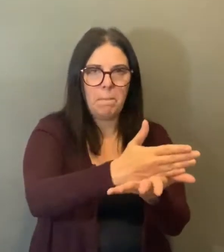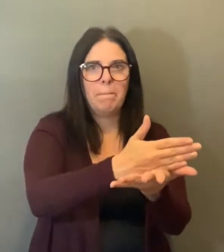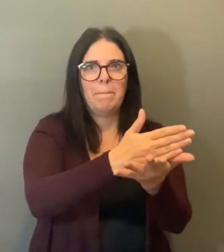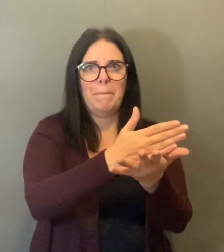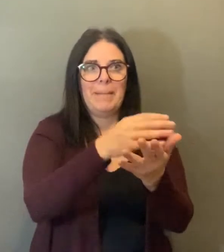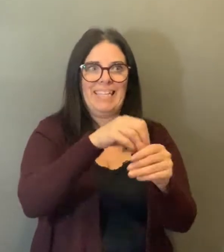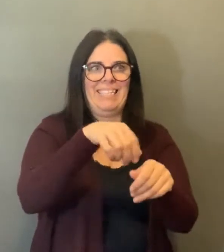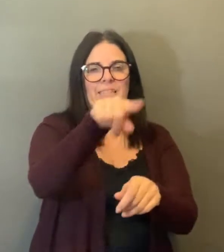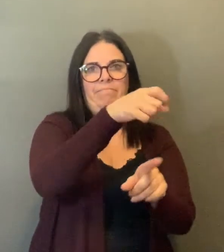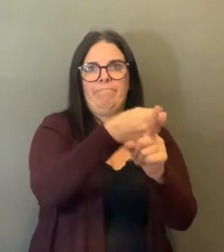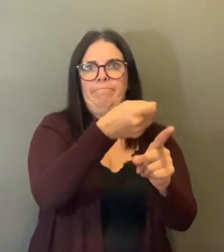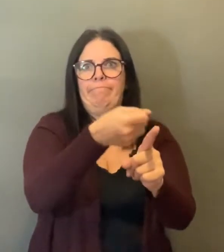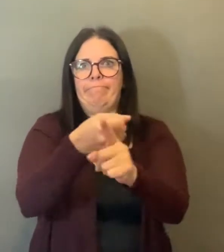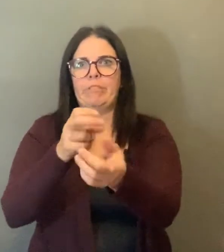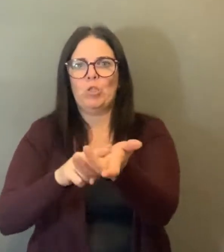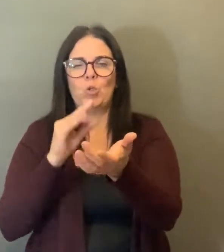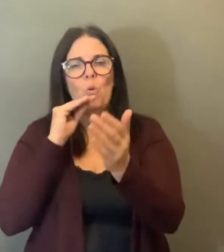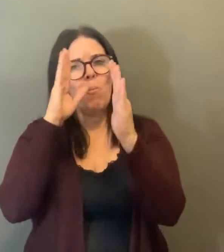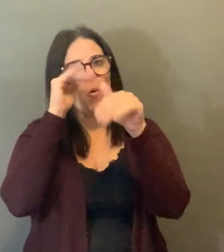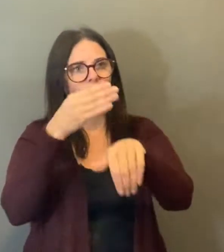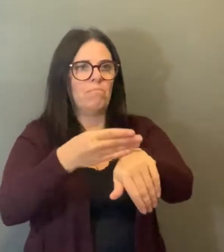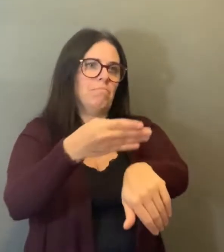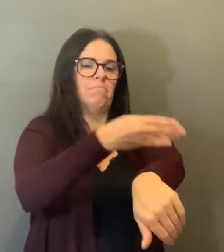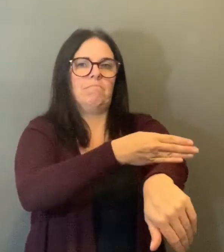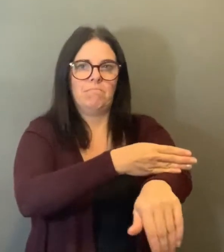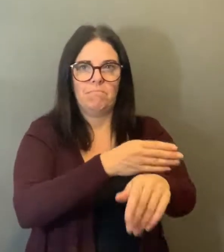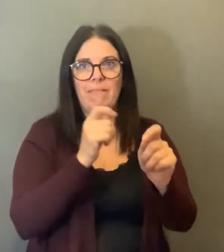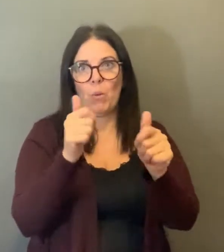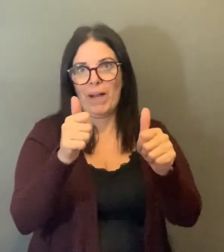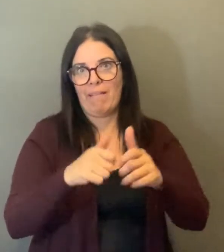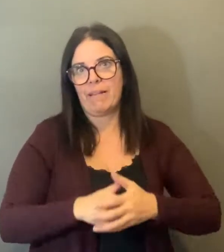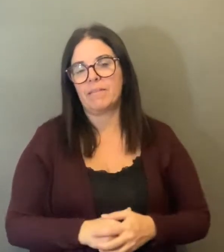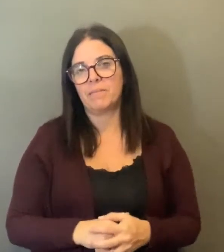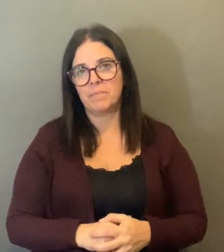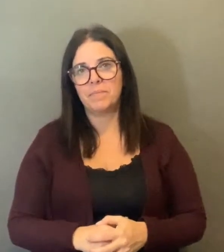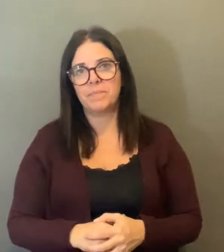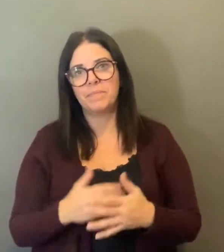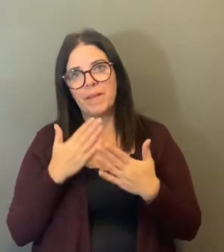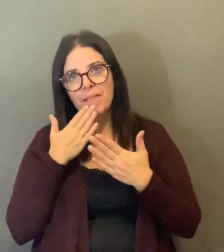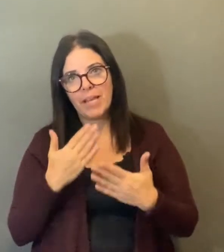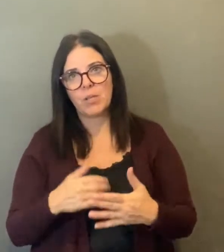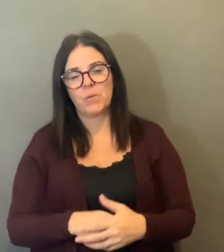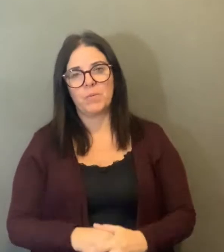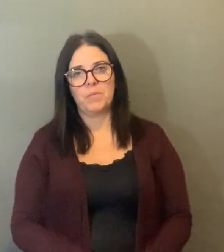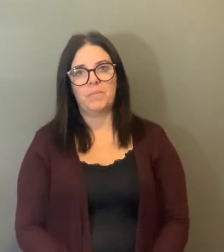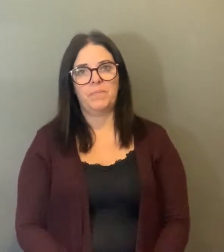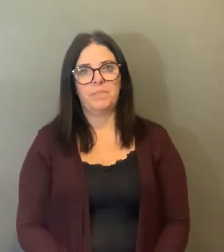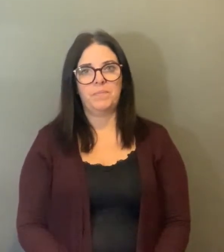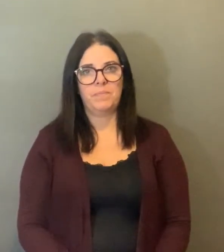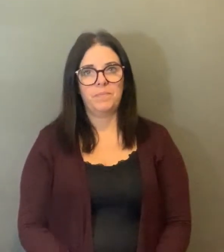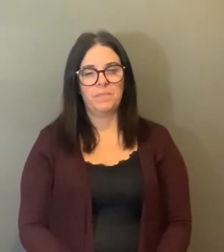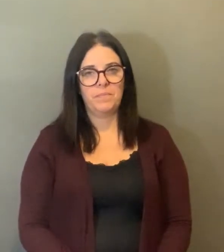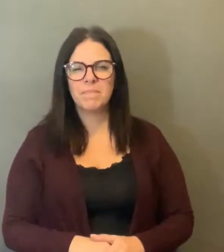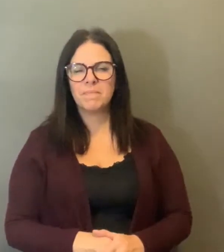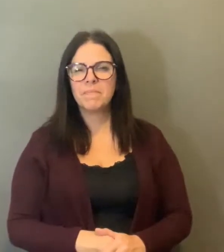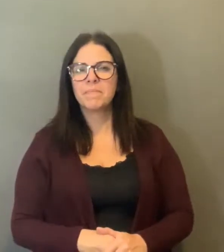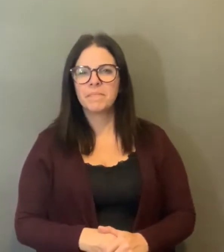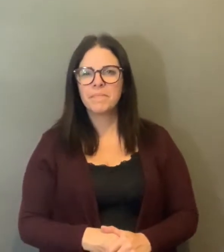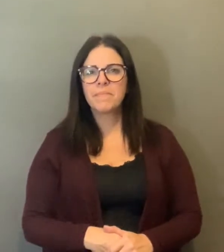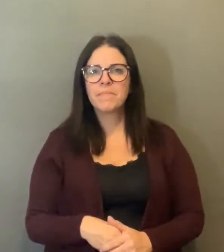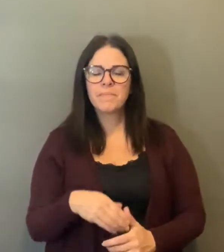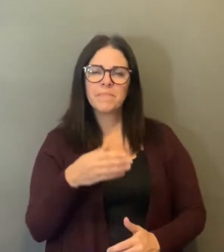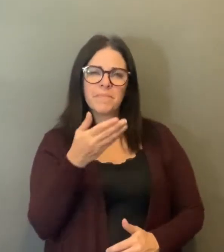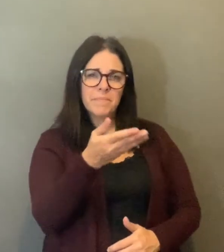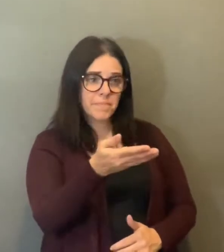We'll now take questions from the media. We'll start with CTV. Thanks. Just curious, can you clarify? There's a lot of confusion out in